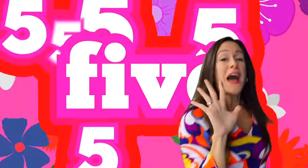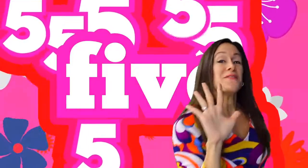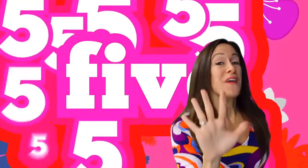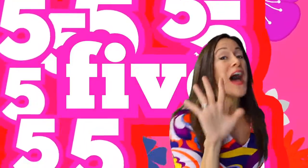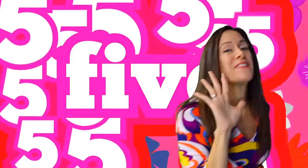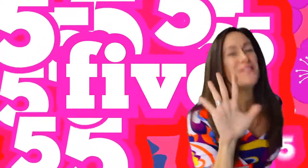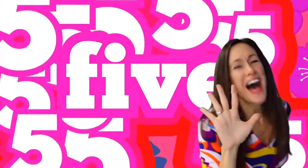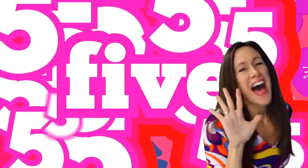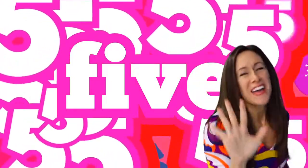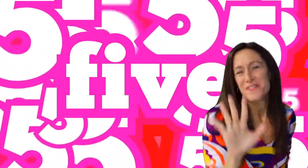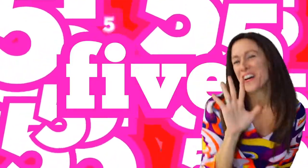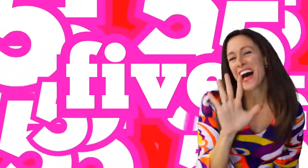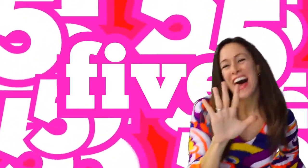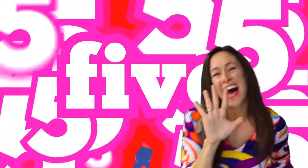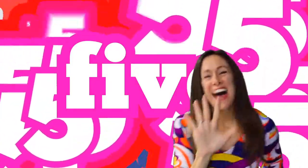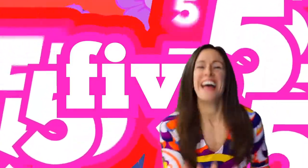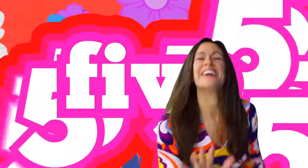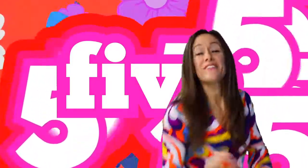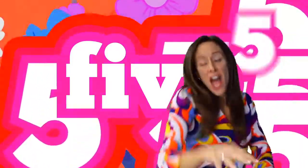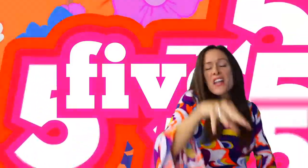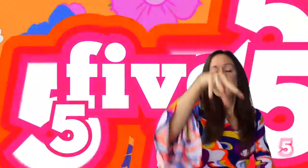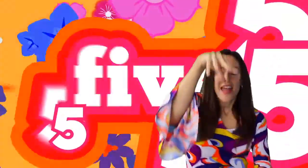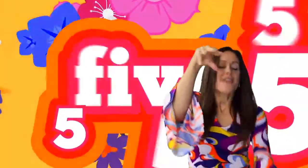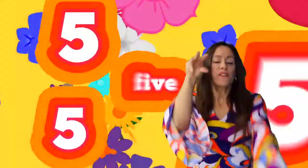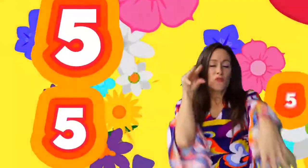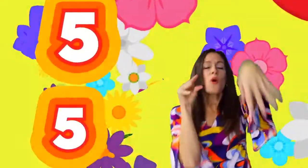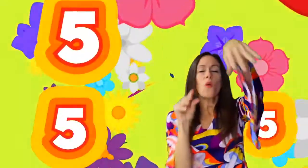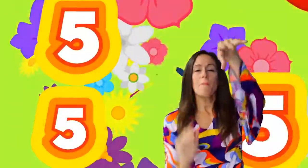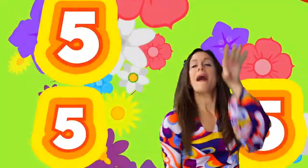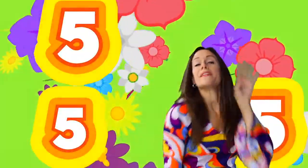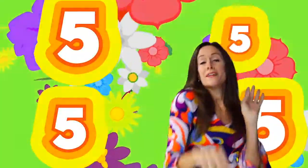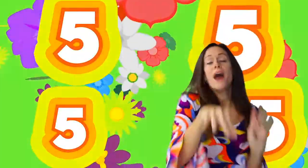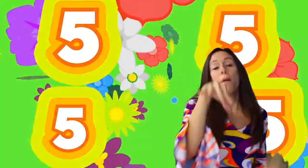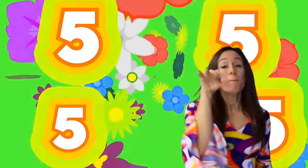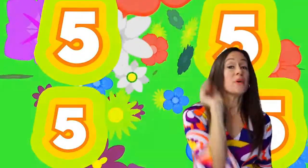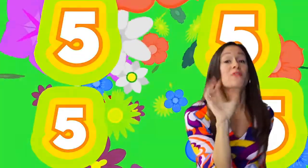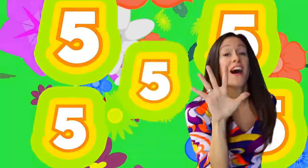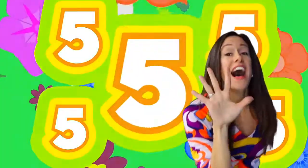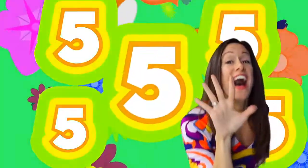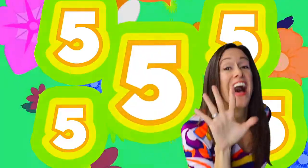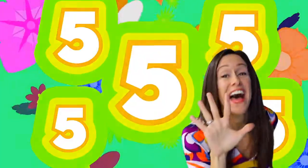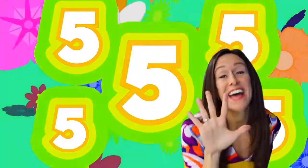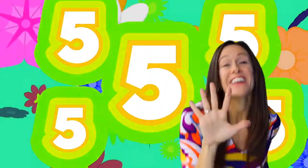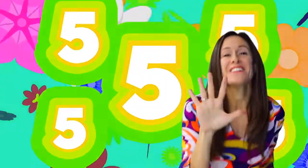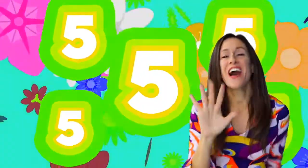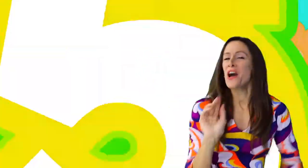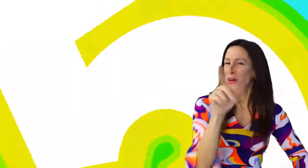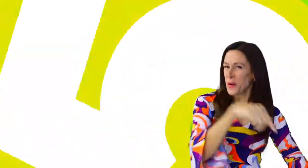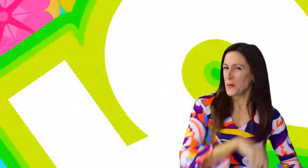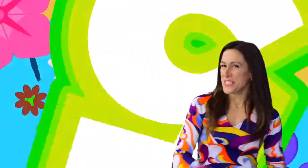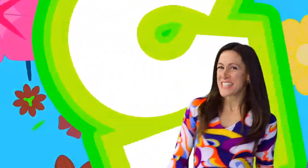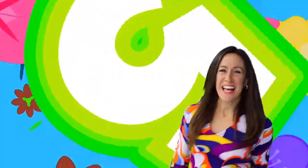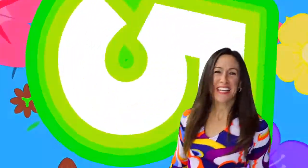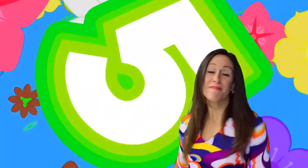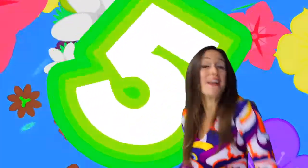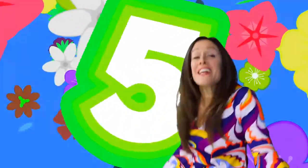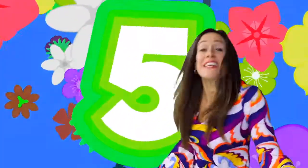five, five, five, five Now you know about the number five Go and tell about the